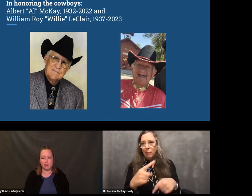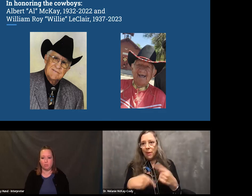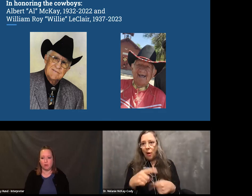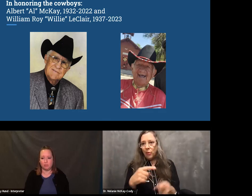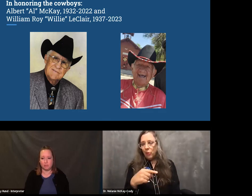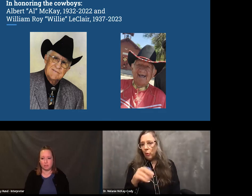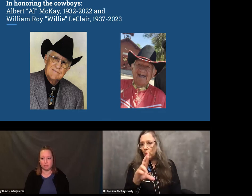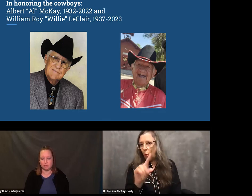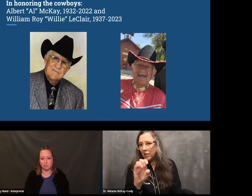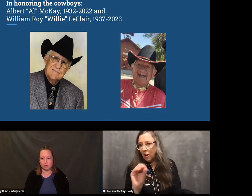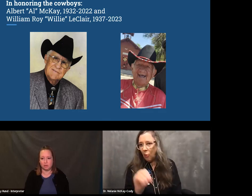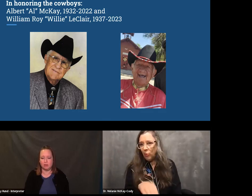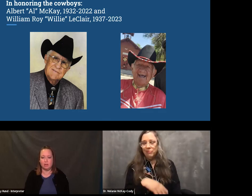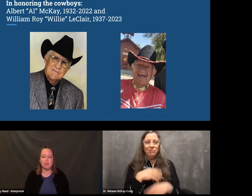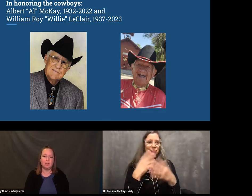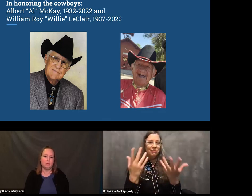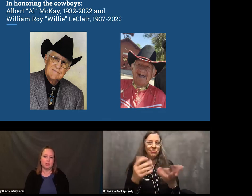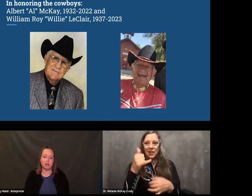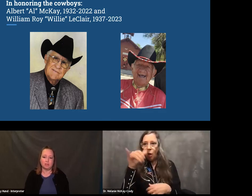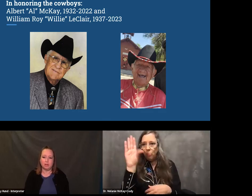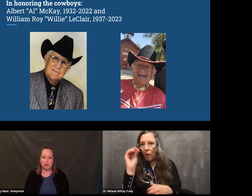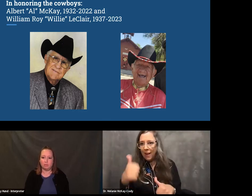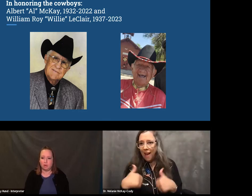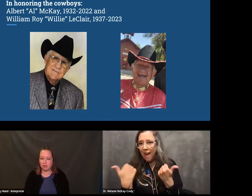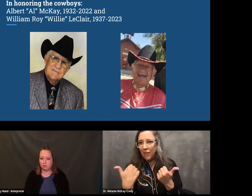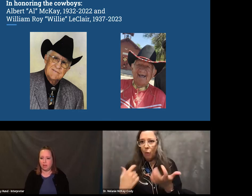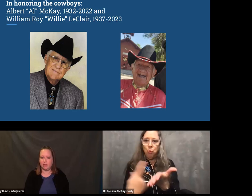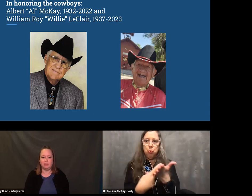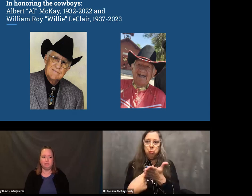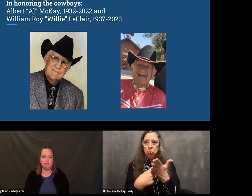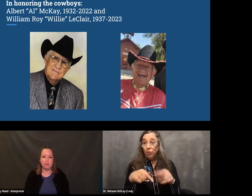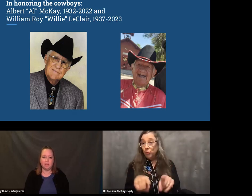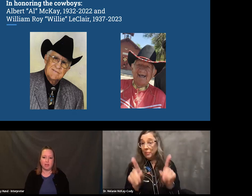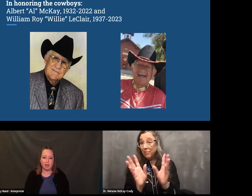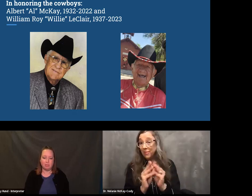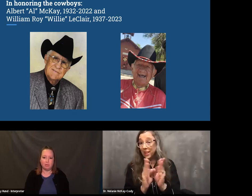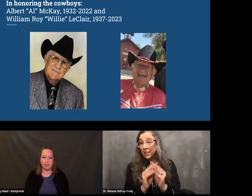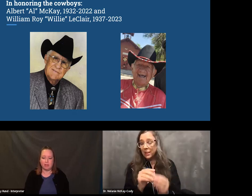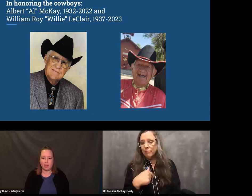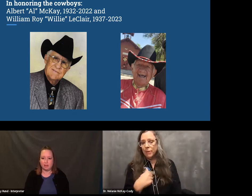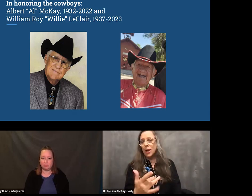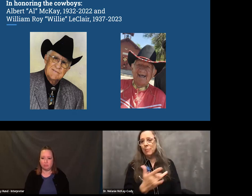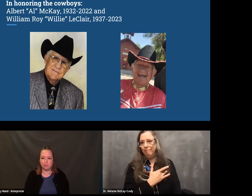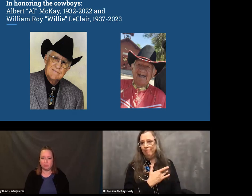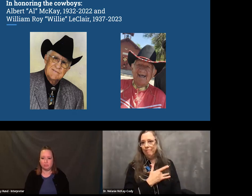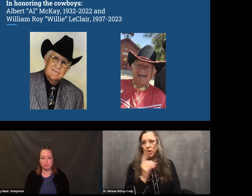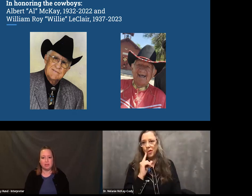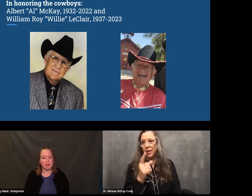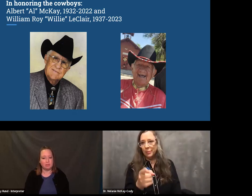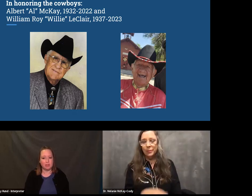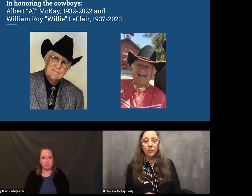person, had a wonderful sense of humor. We talked about rodeo life, cowboy life.